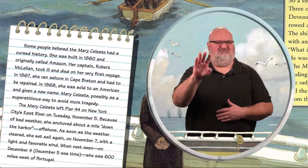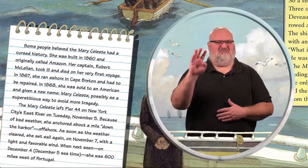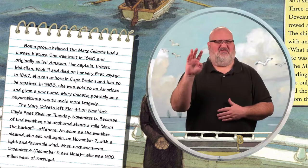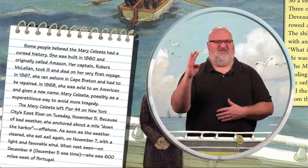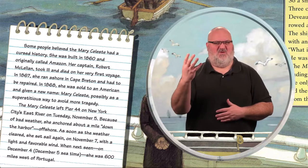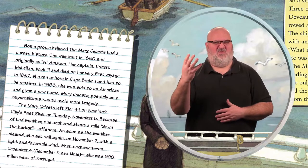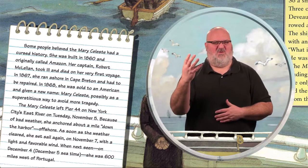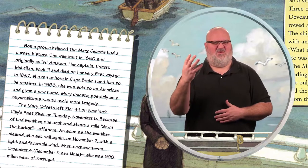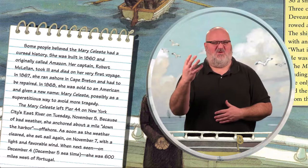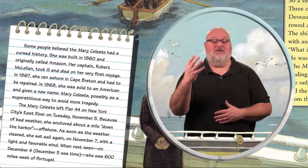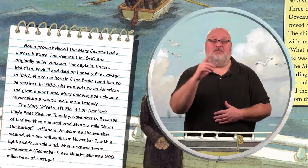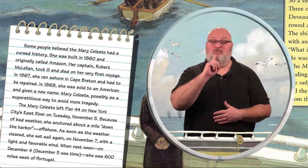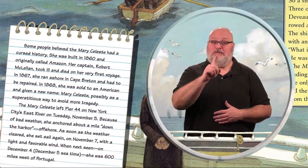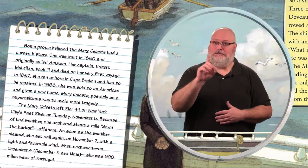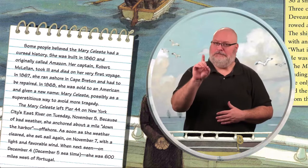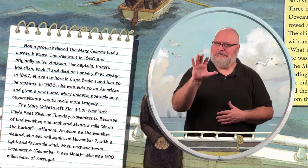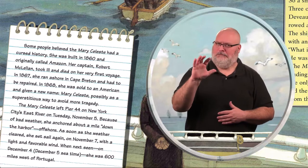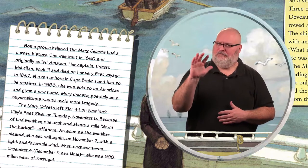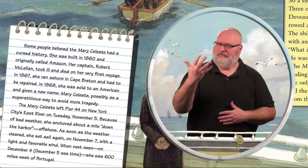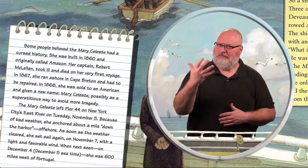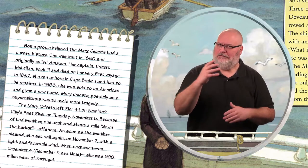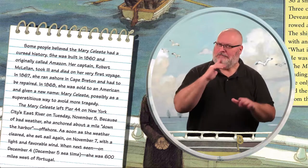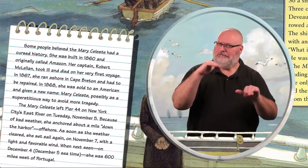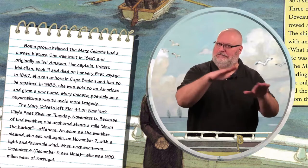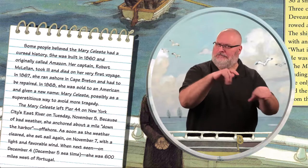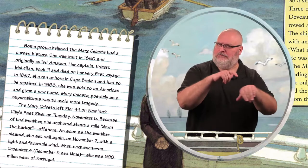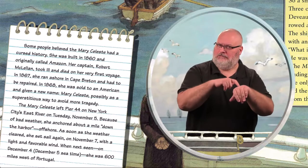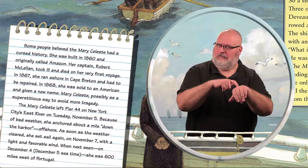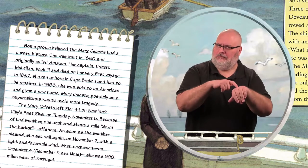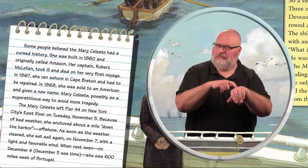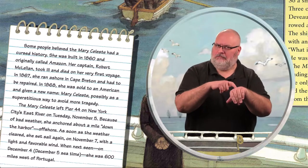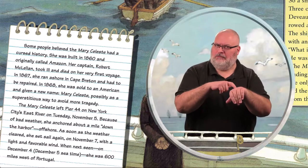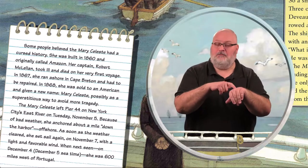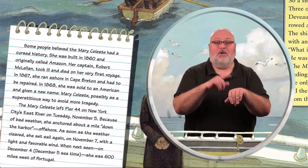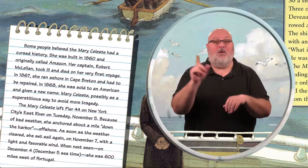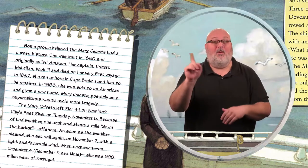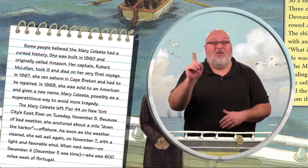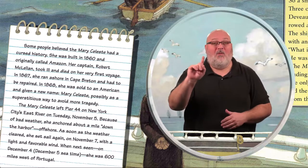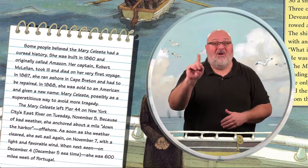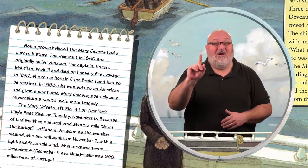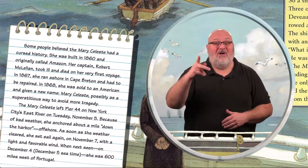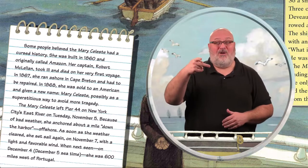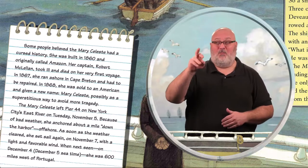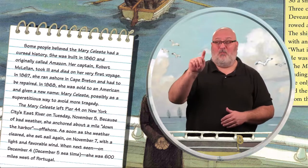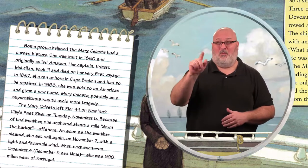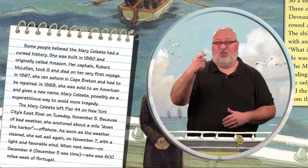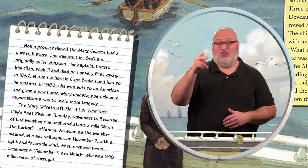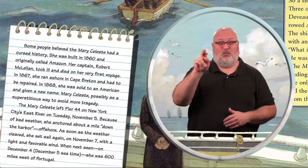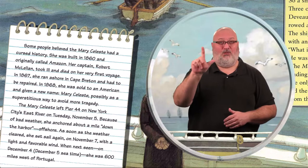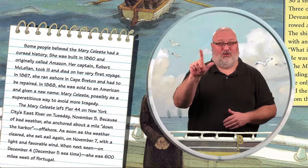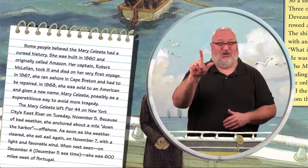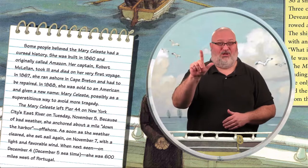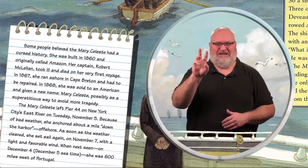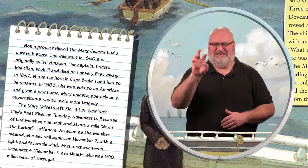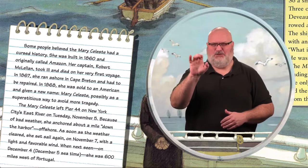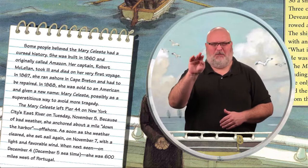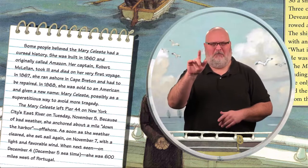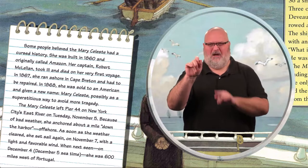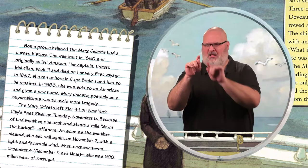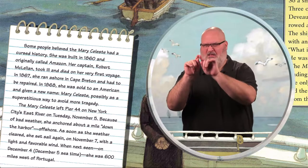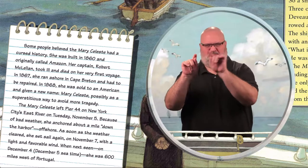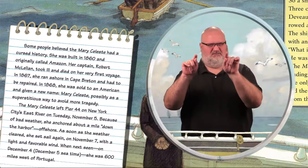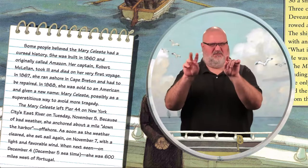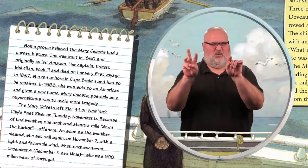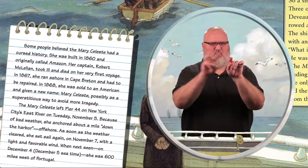When next seen on December 4th, December 5th sea time, she was 600 miles west of